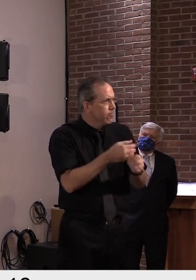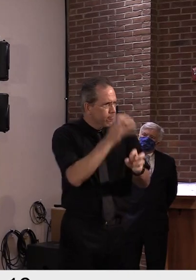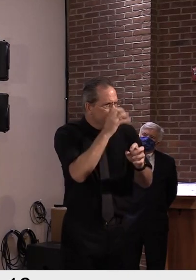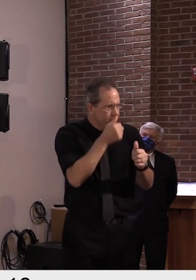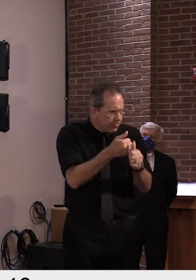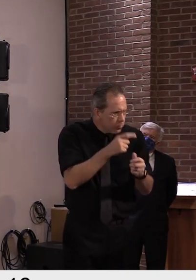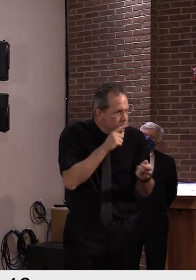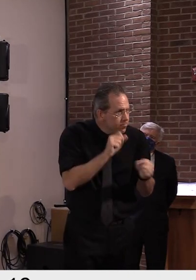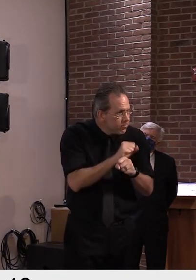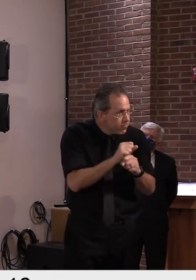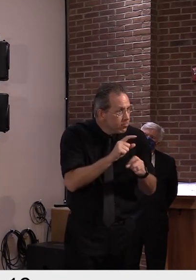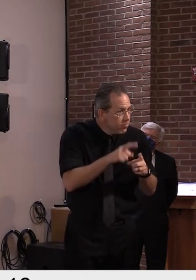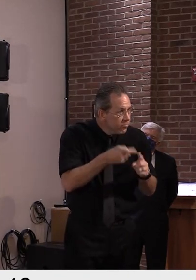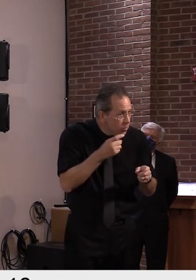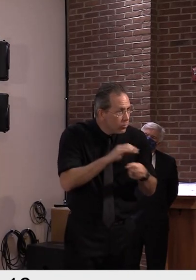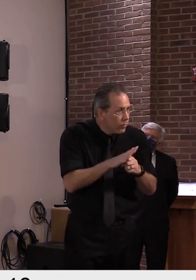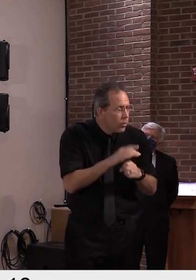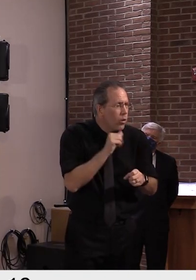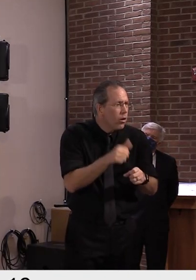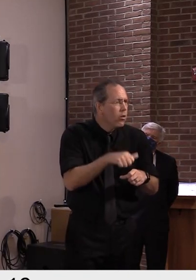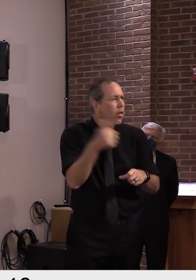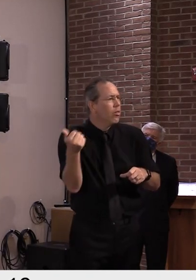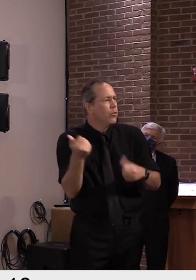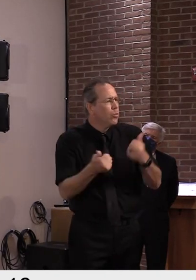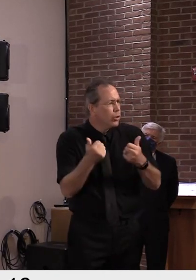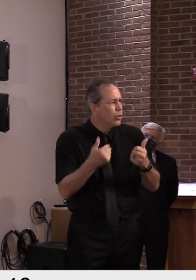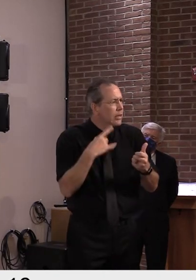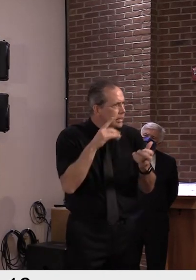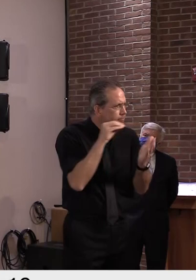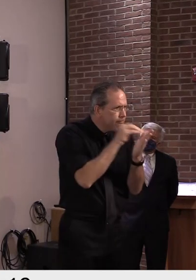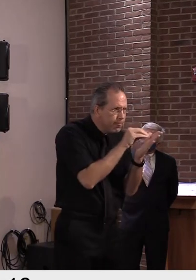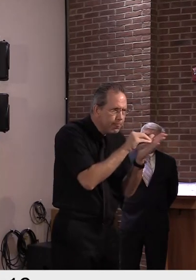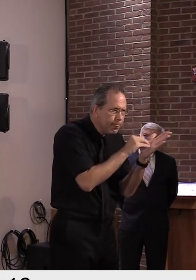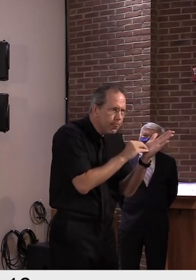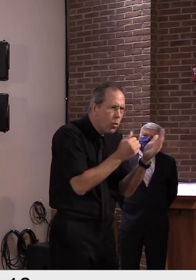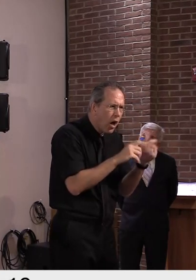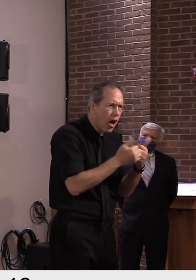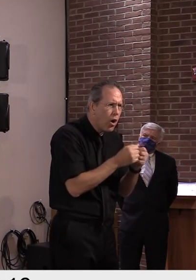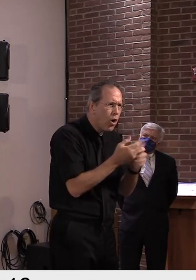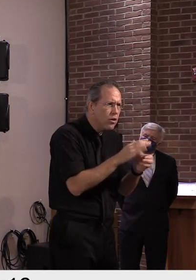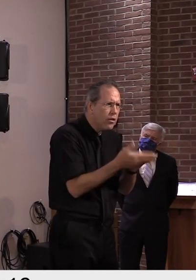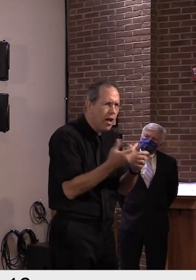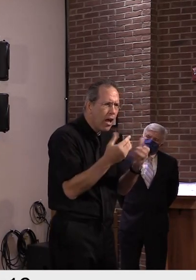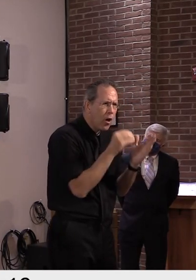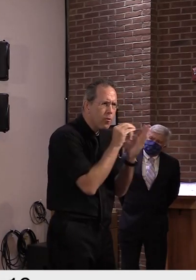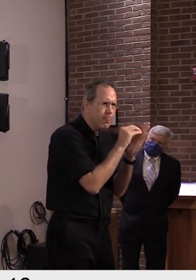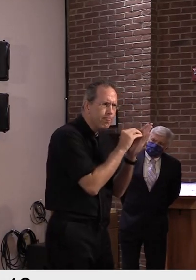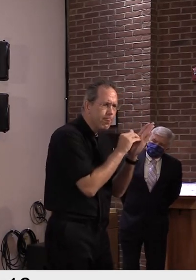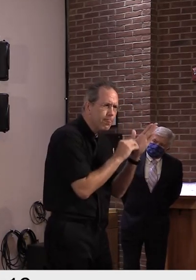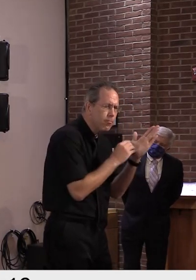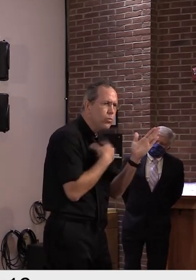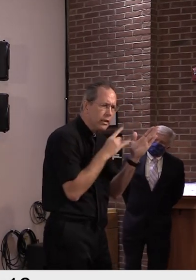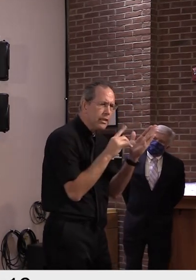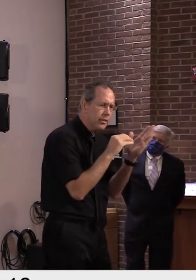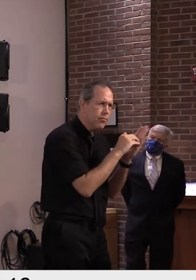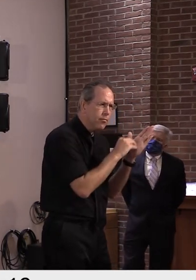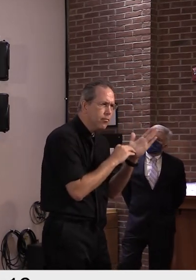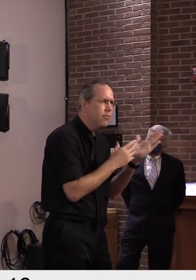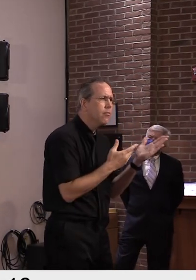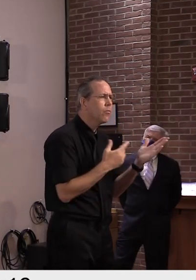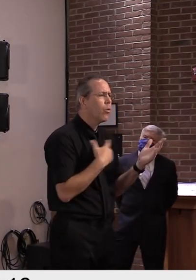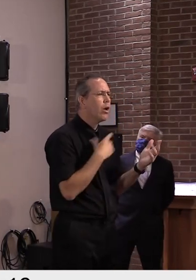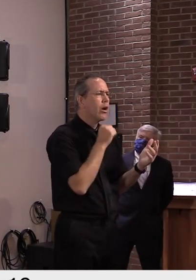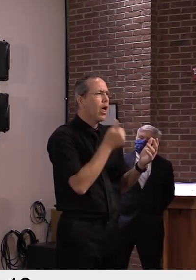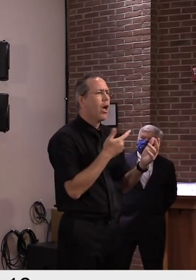related to COVID. And I can tell you, I know our medical examiner's office is very keyed into this and is always working hard to